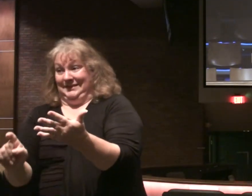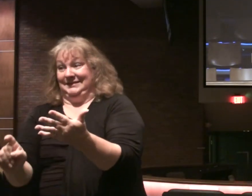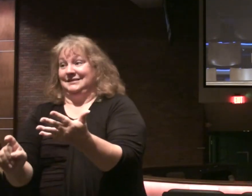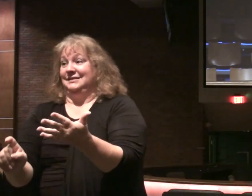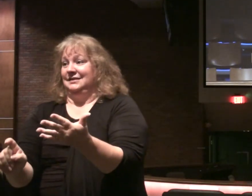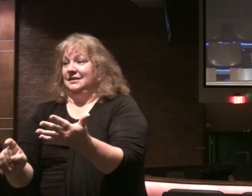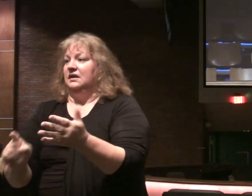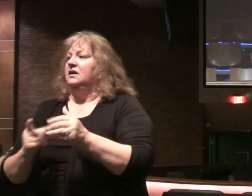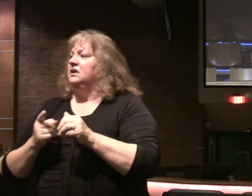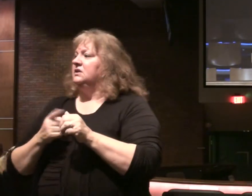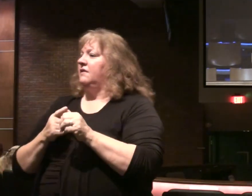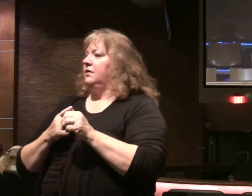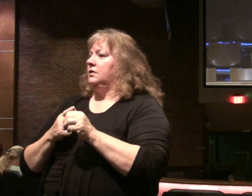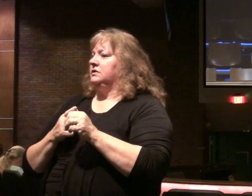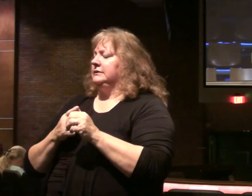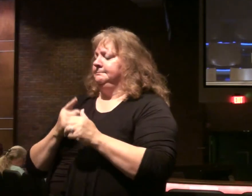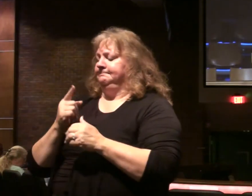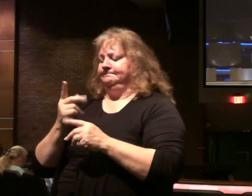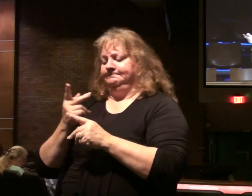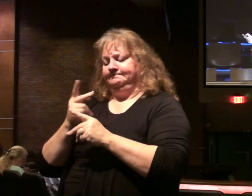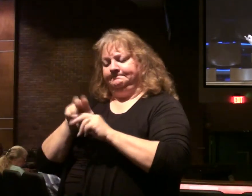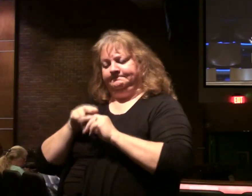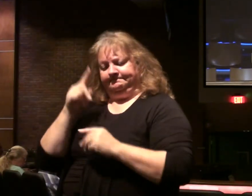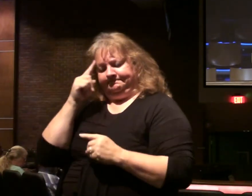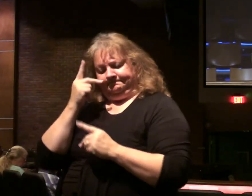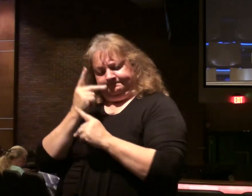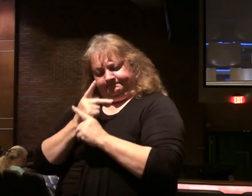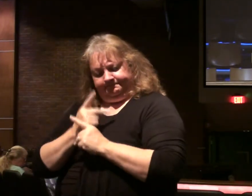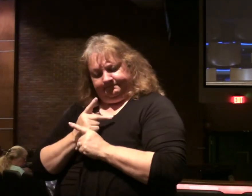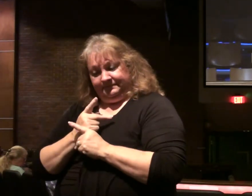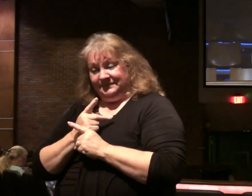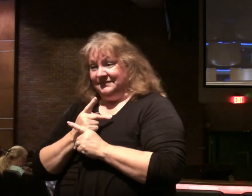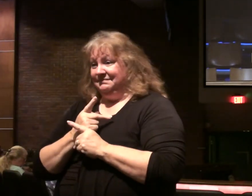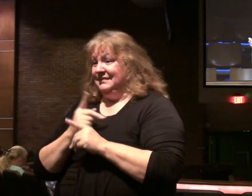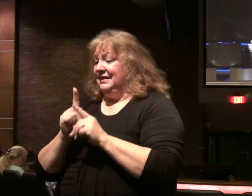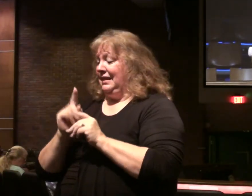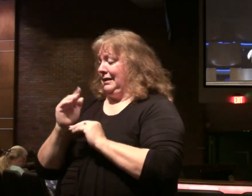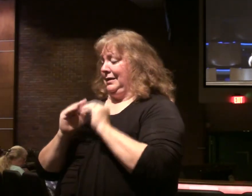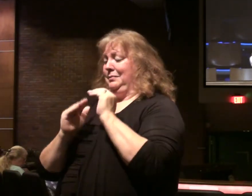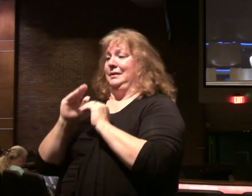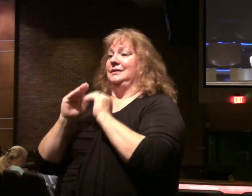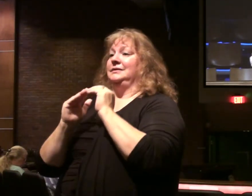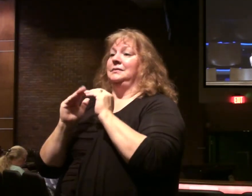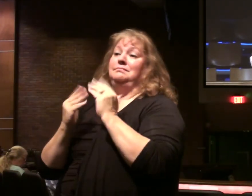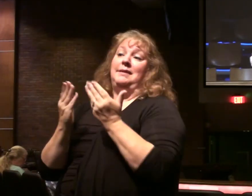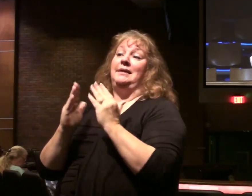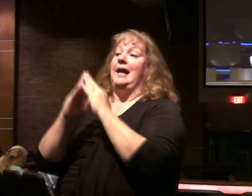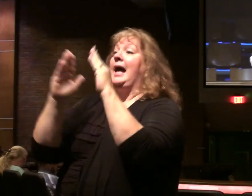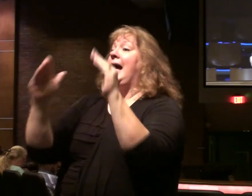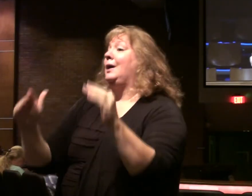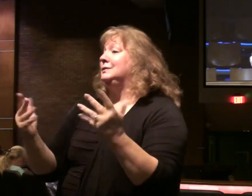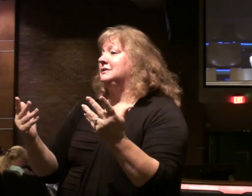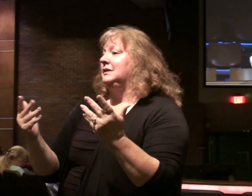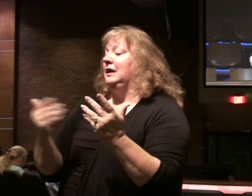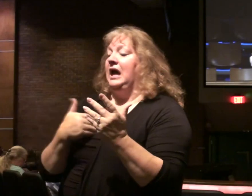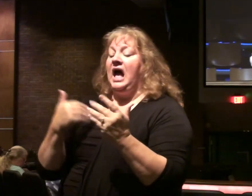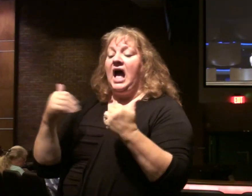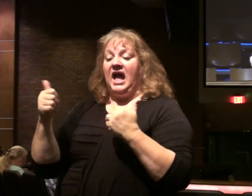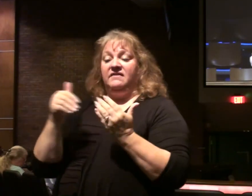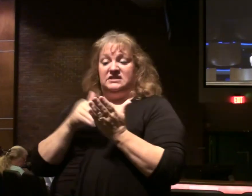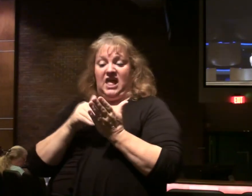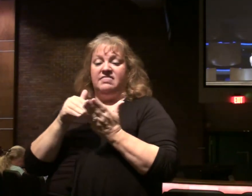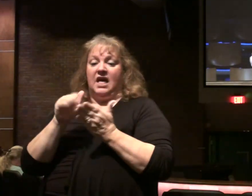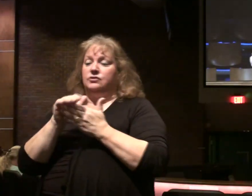There's an initial. Counting the cost. Simple picture. You're building a building. Today you might be building a house. But if have $10,000